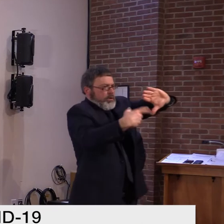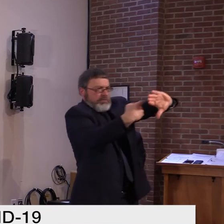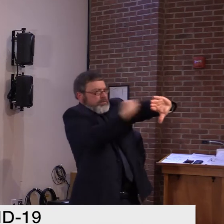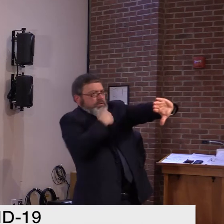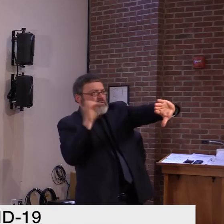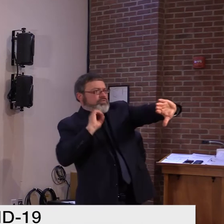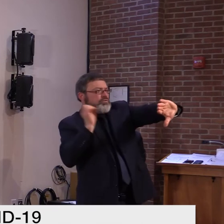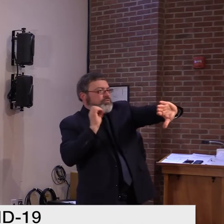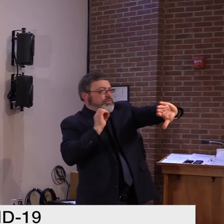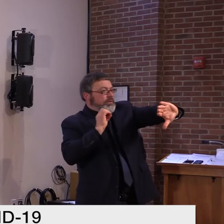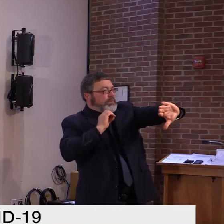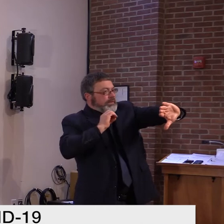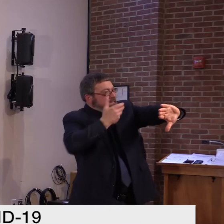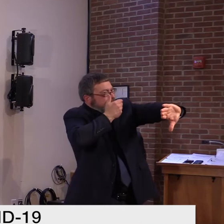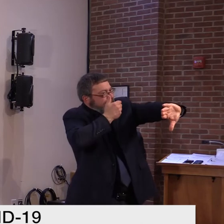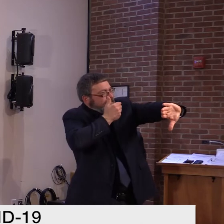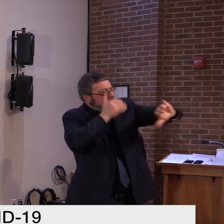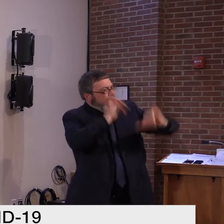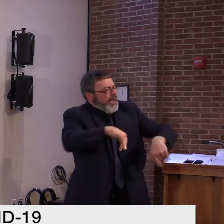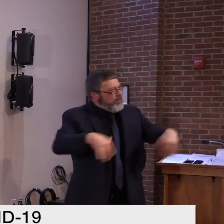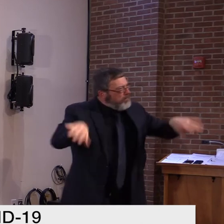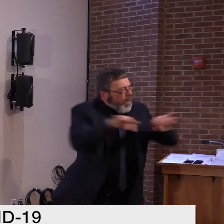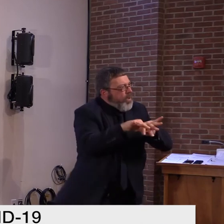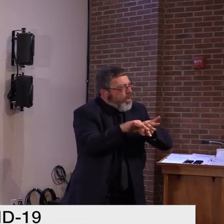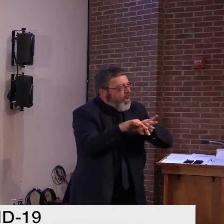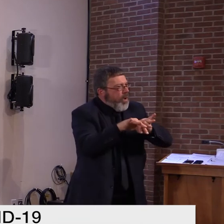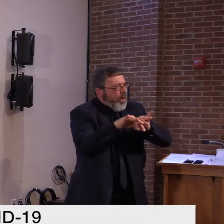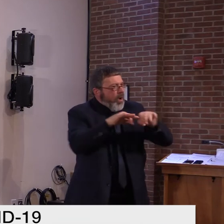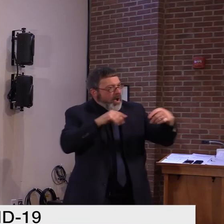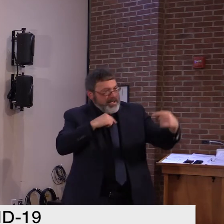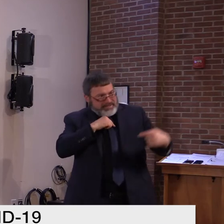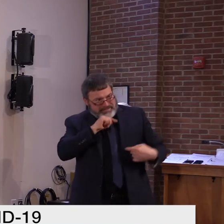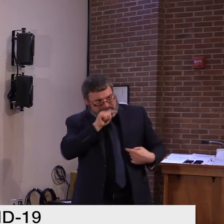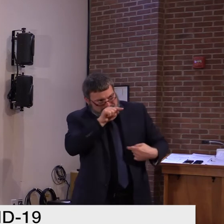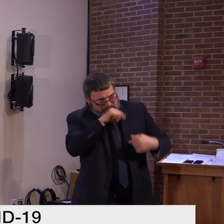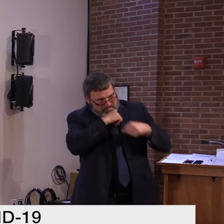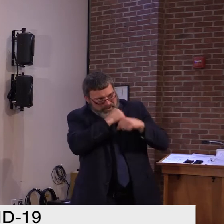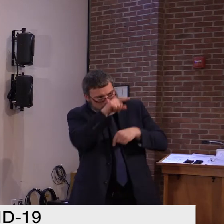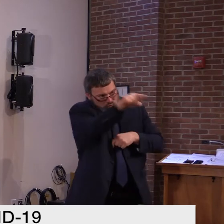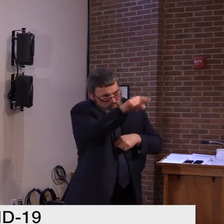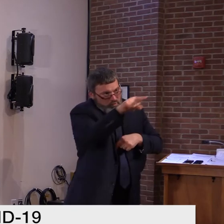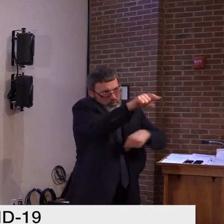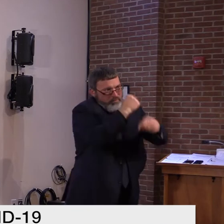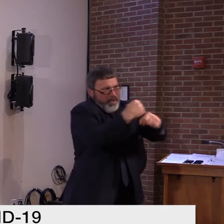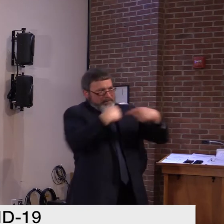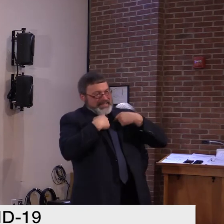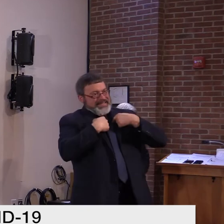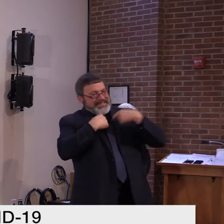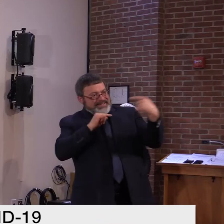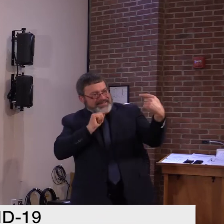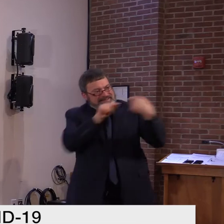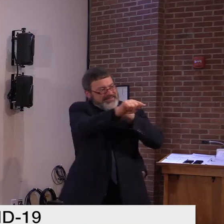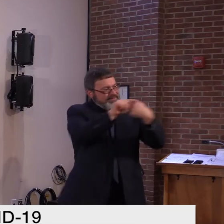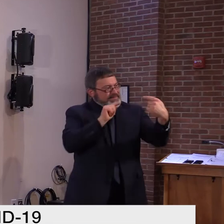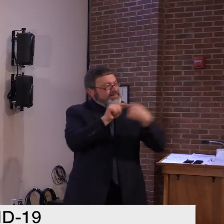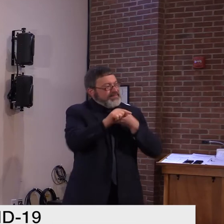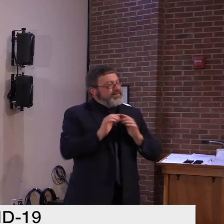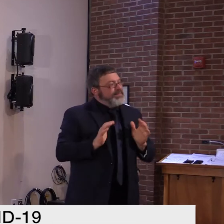in the air. So that's an important reaffirmation of science with a huge list of references